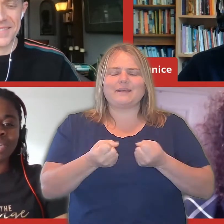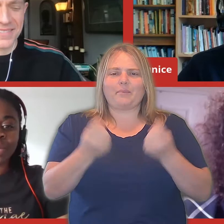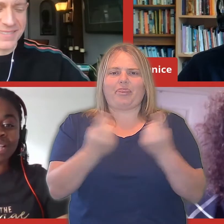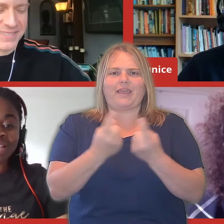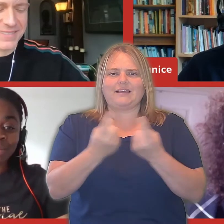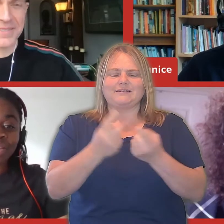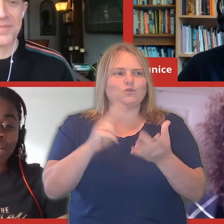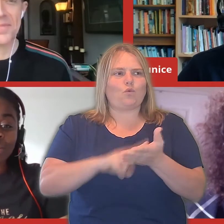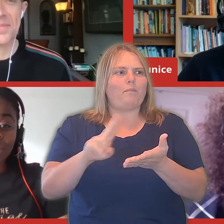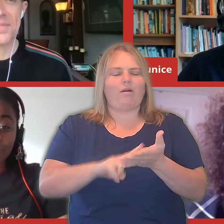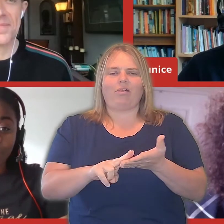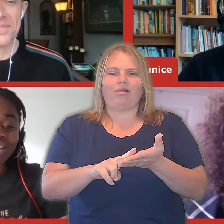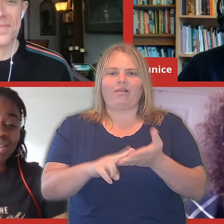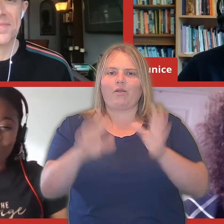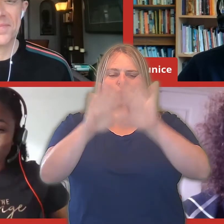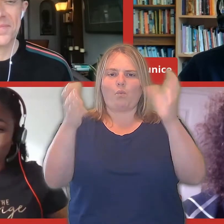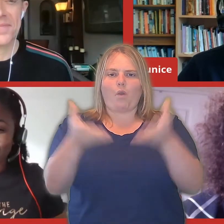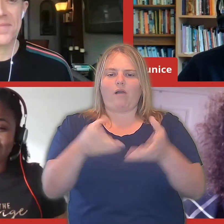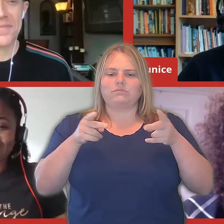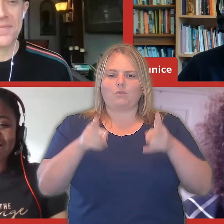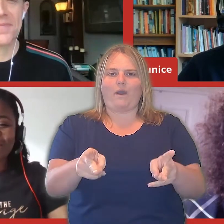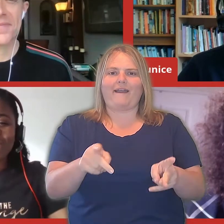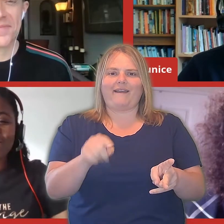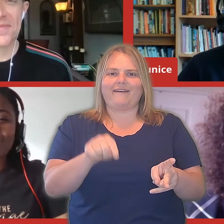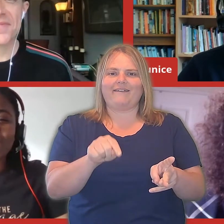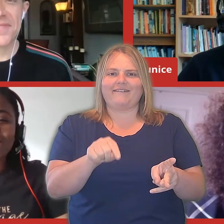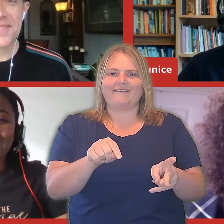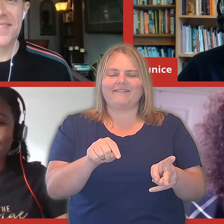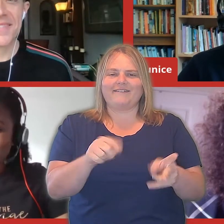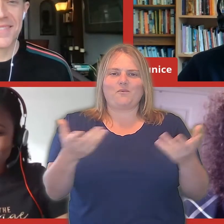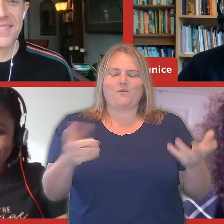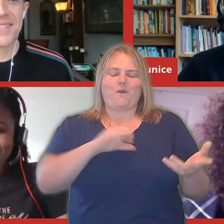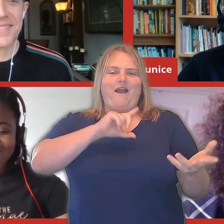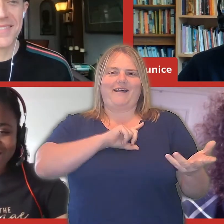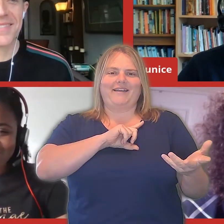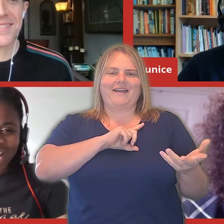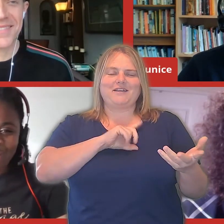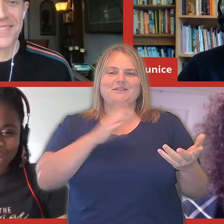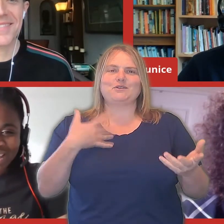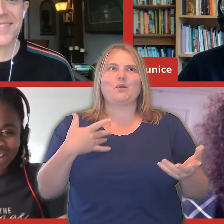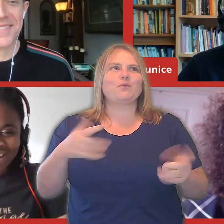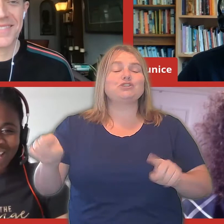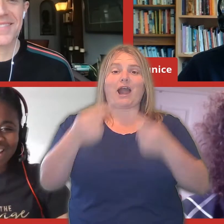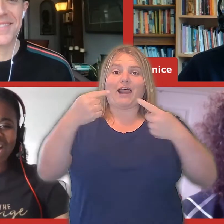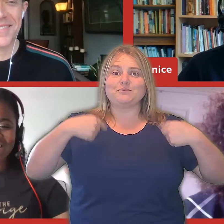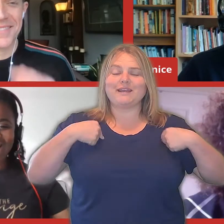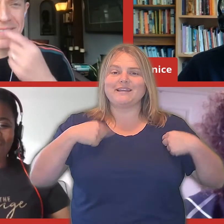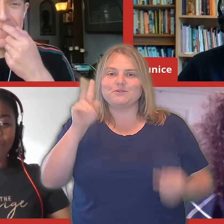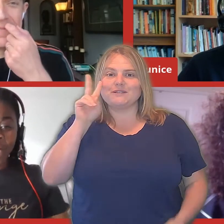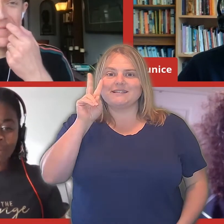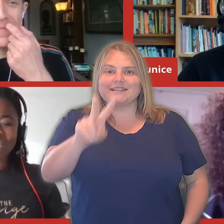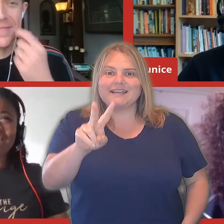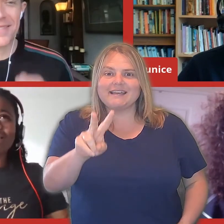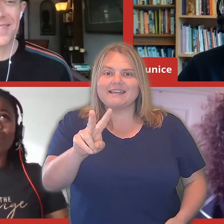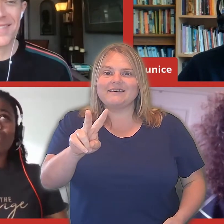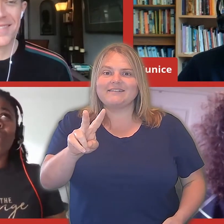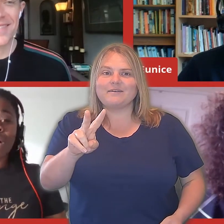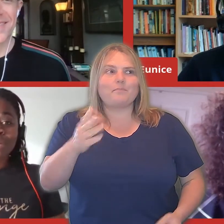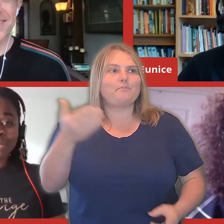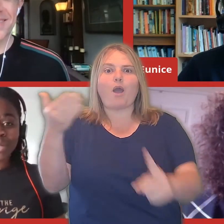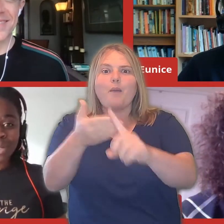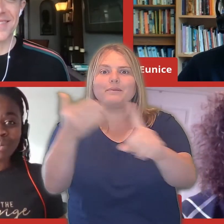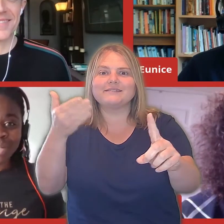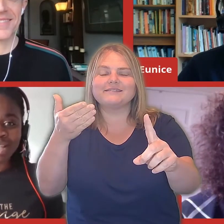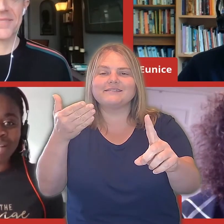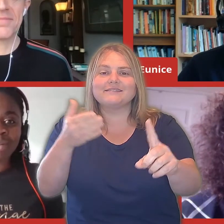yourself, why do we accept the things we do? And why is the world the way it is? So they've really challenged me to see change in everything and to actually have purpose. Like, they're the most